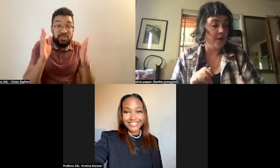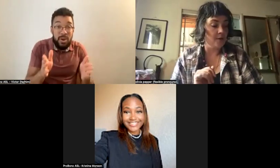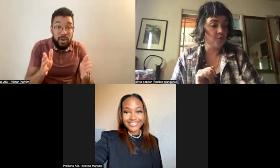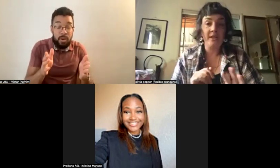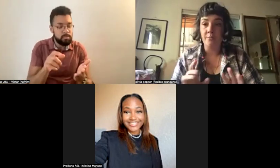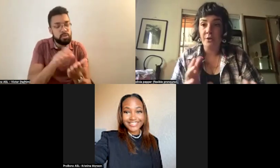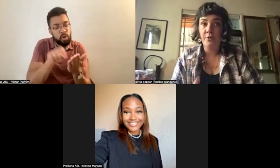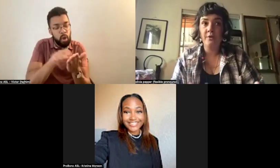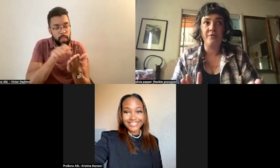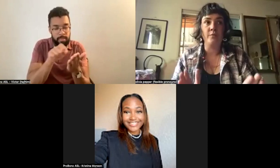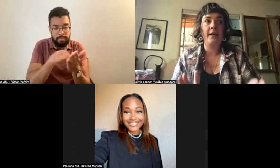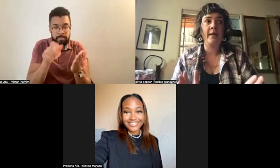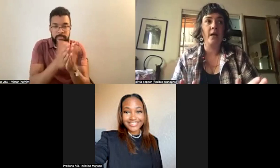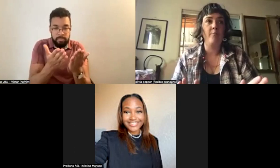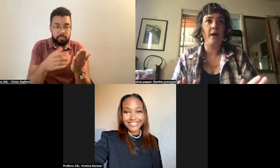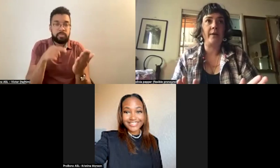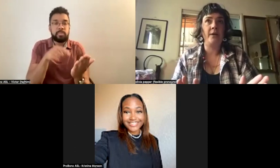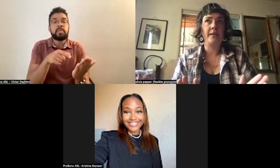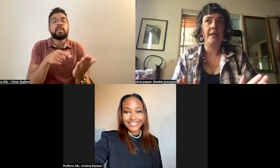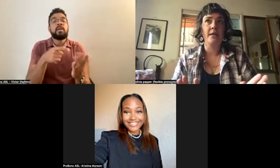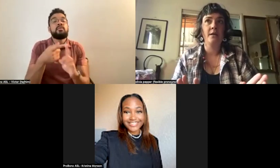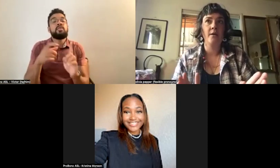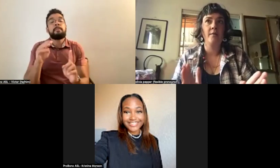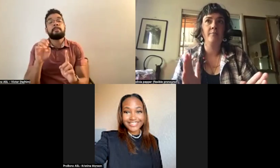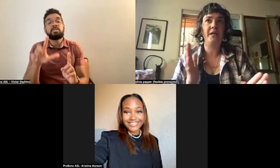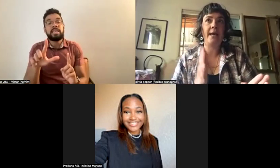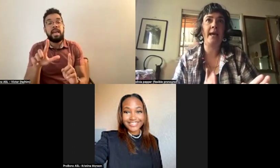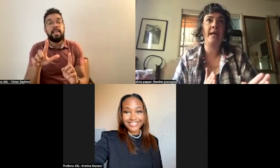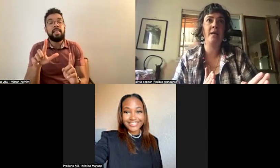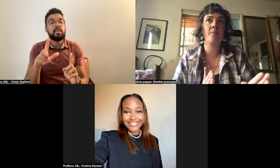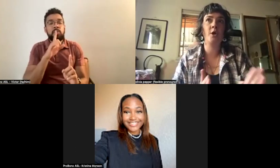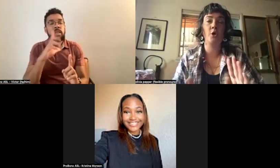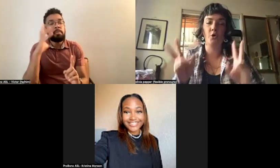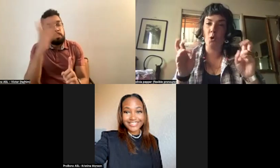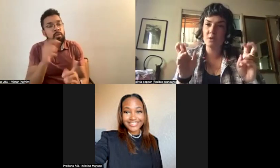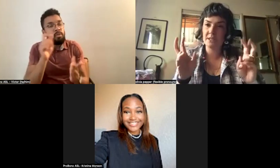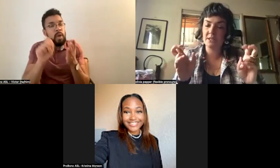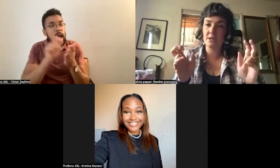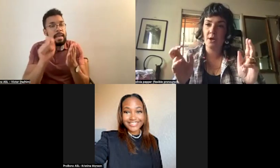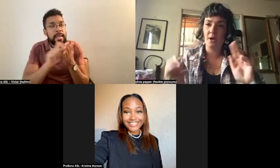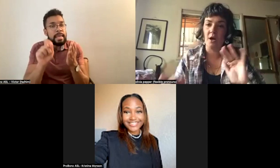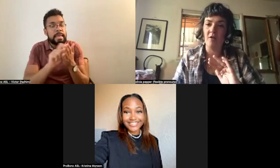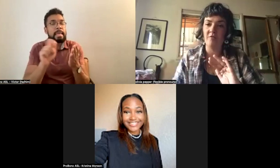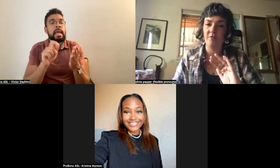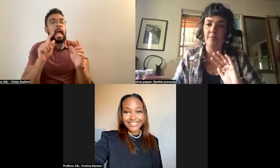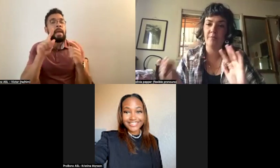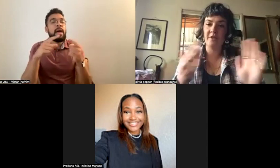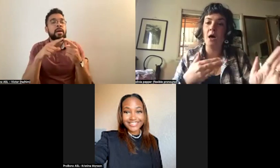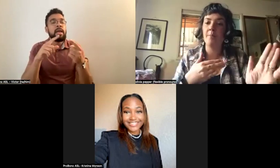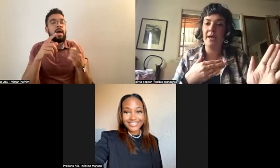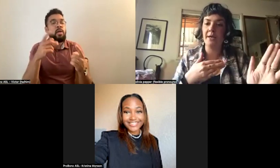there's really beautiful writing about how they became ghosts of